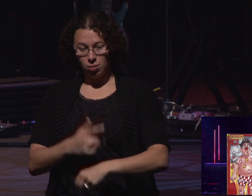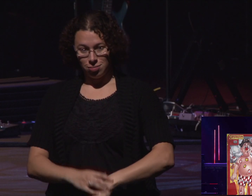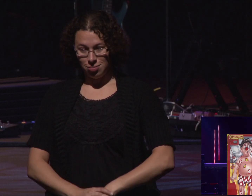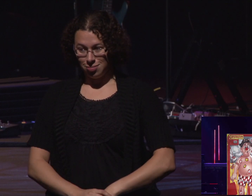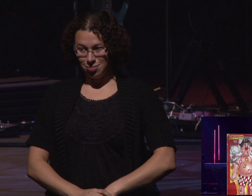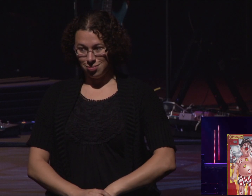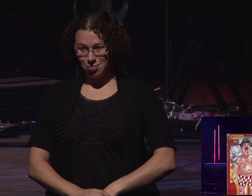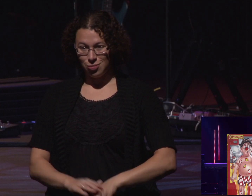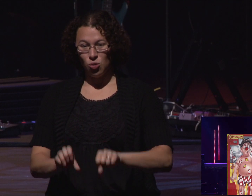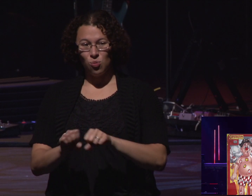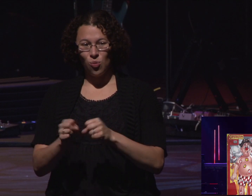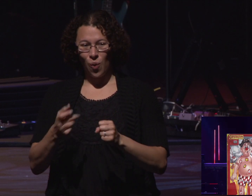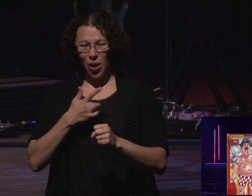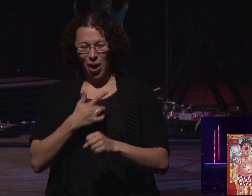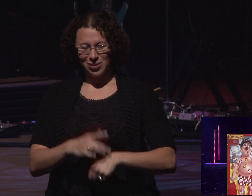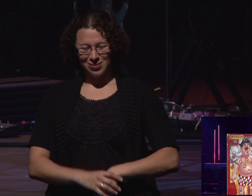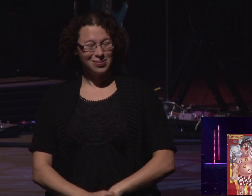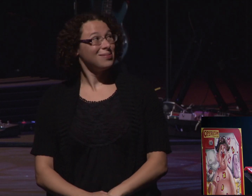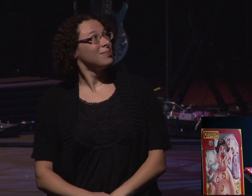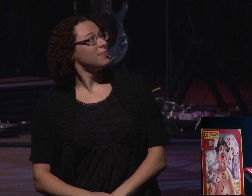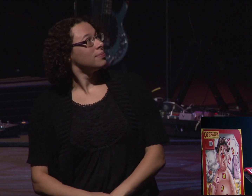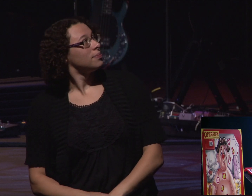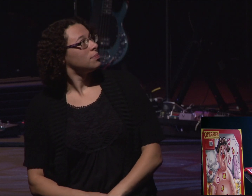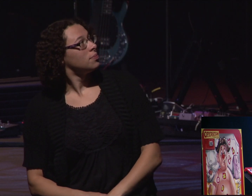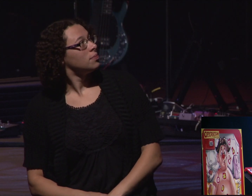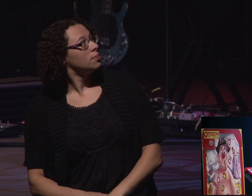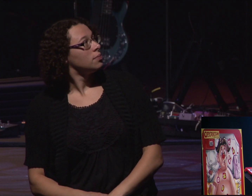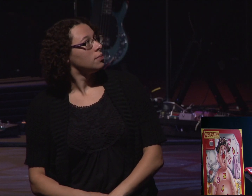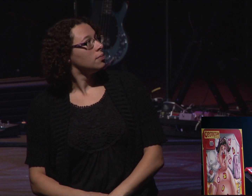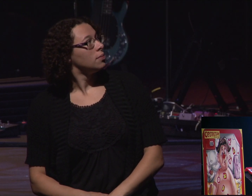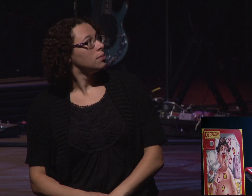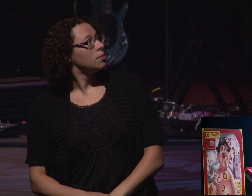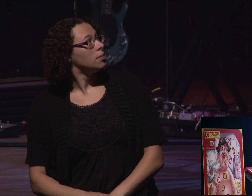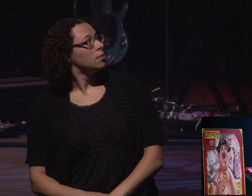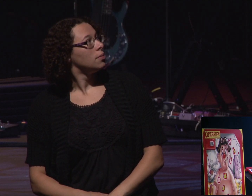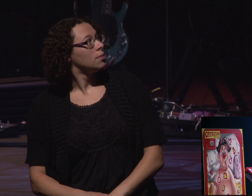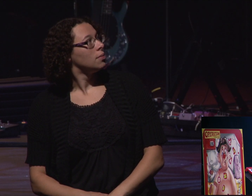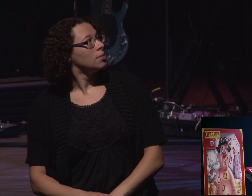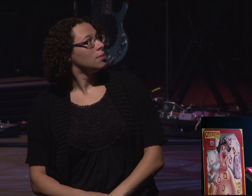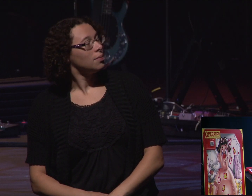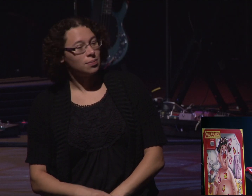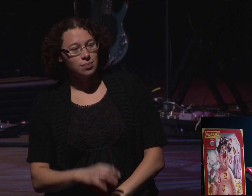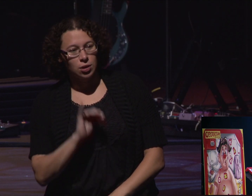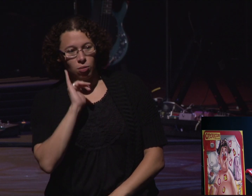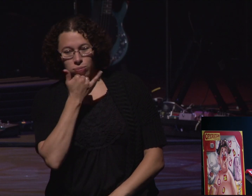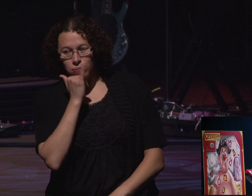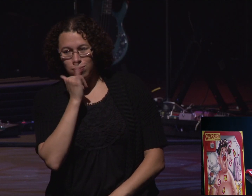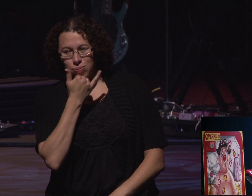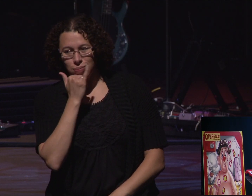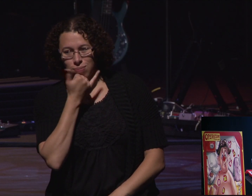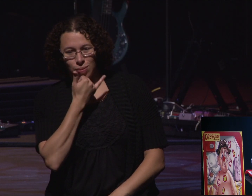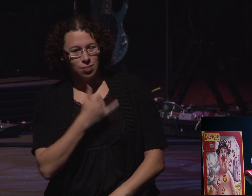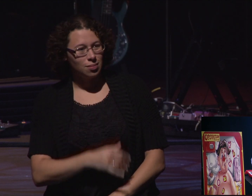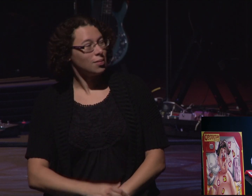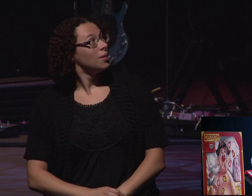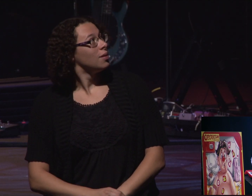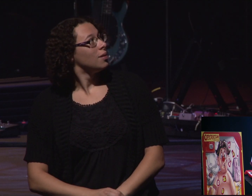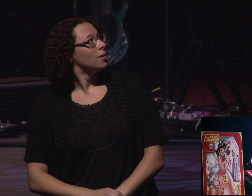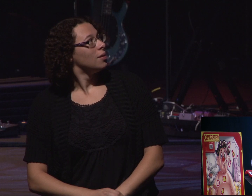Okay, so a broken heart is... Well, it's sort of buzzing, but not really. Pretend that I got it right.